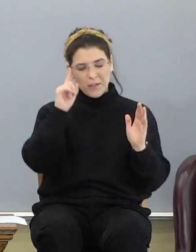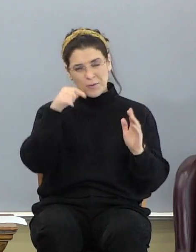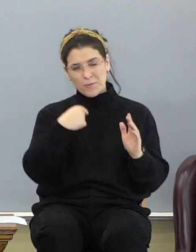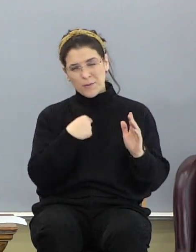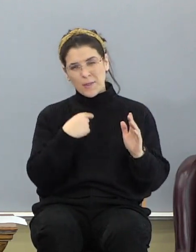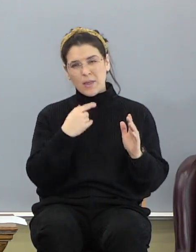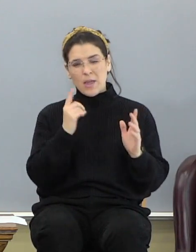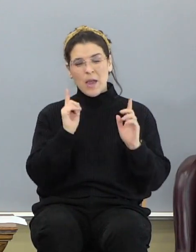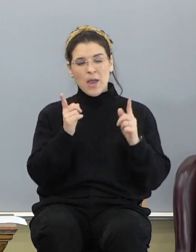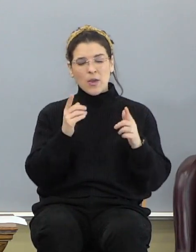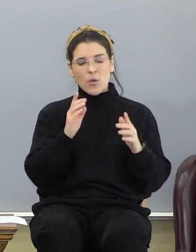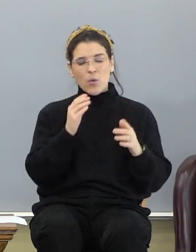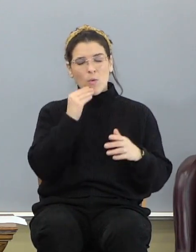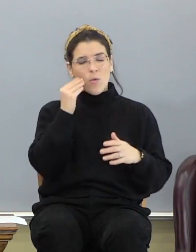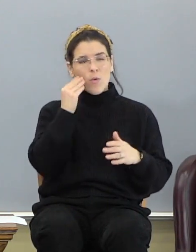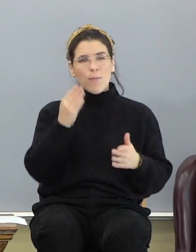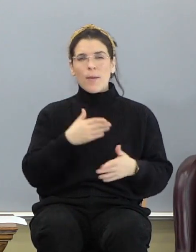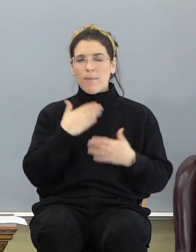I go home happy.